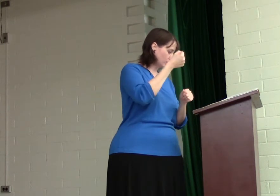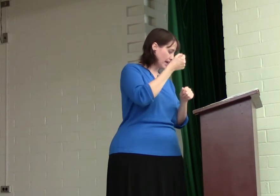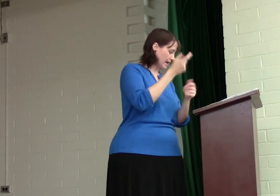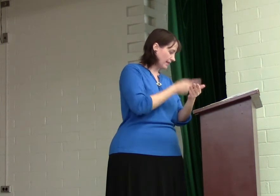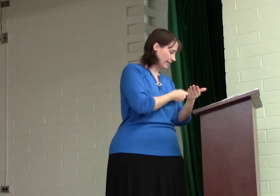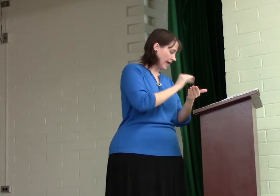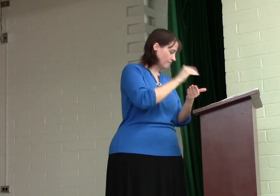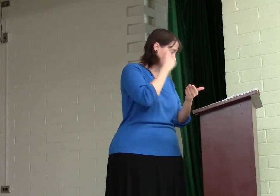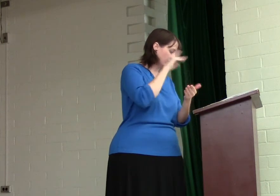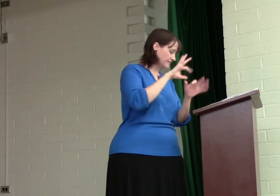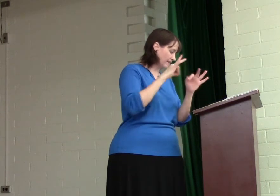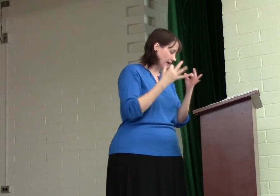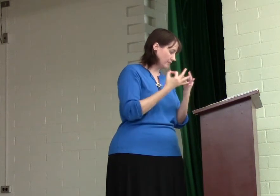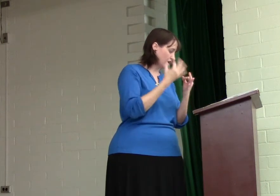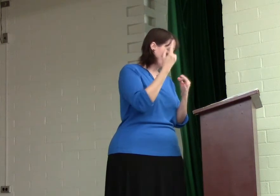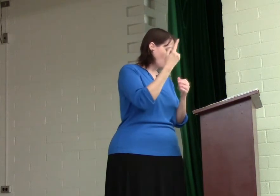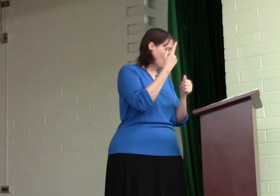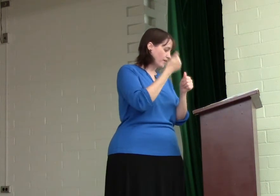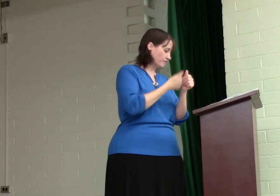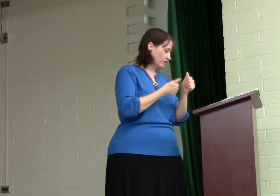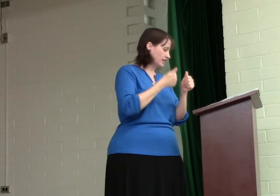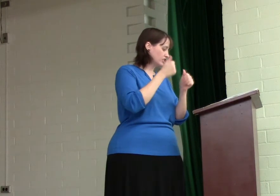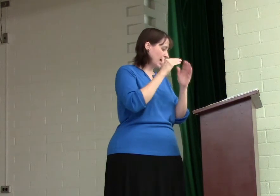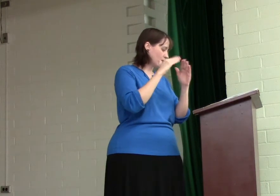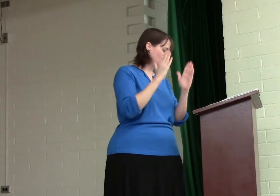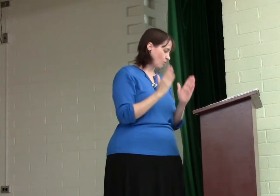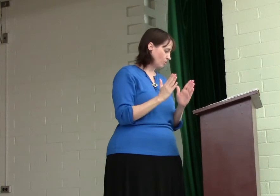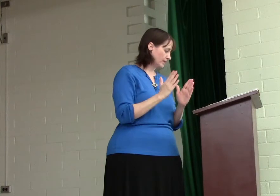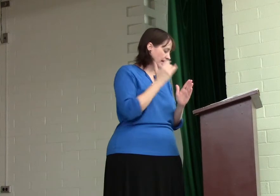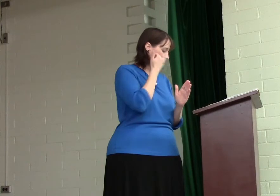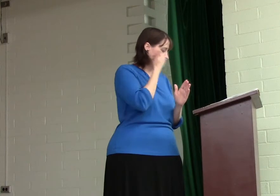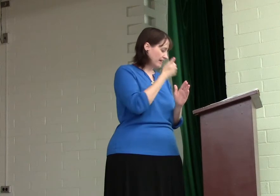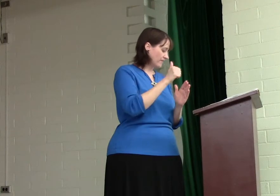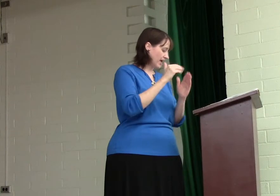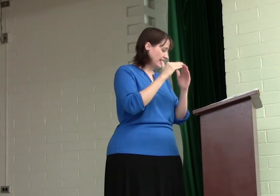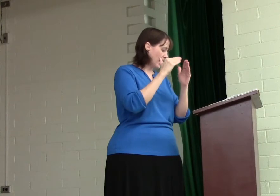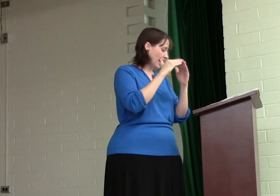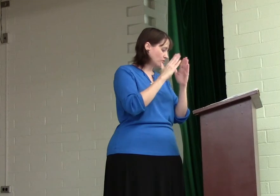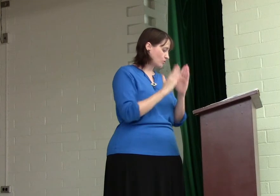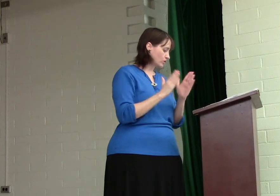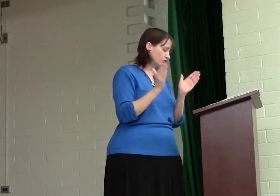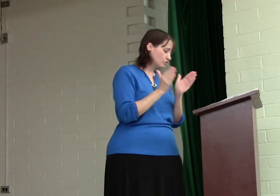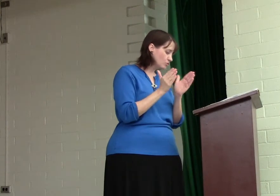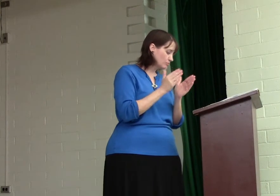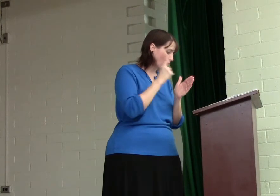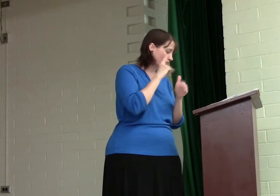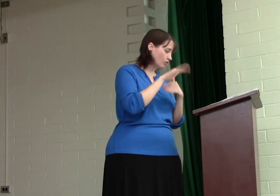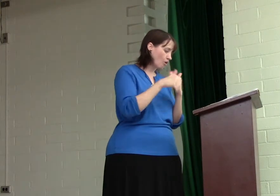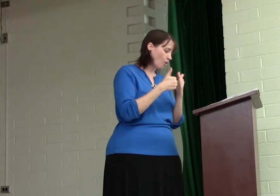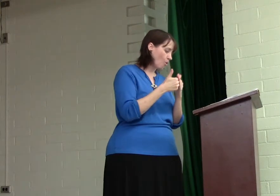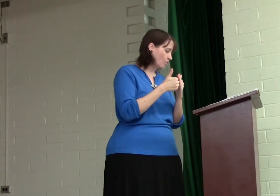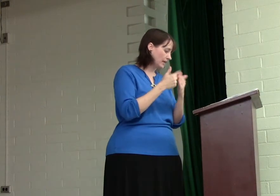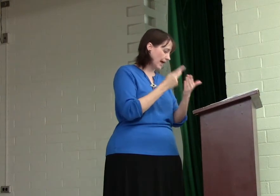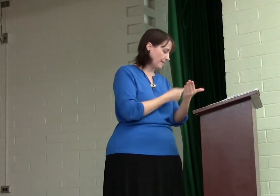take a lamb for his family, one for each household. If any household is too small for a whole lamb,